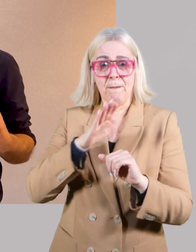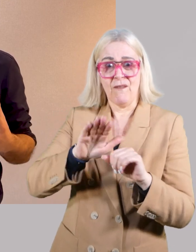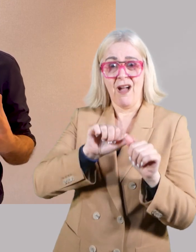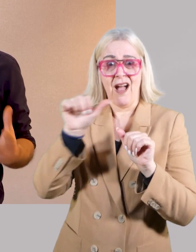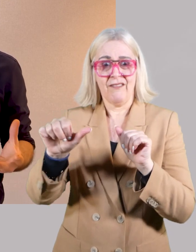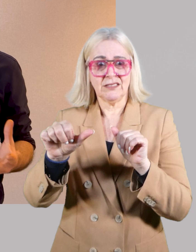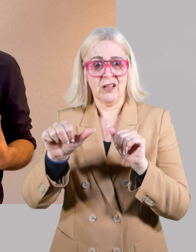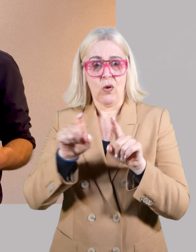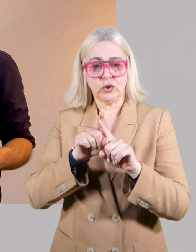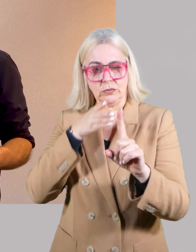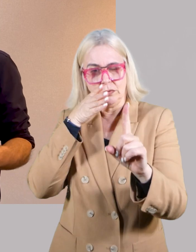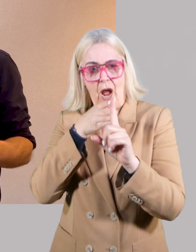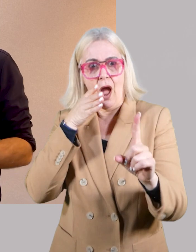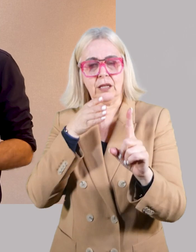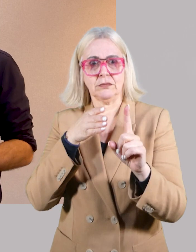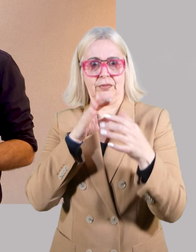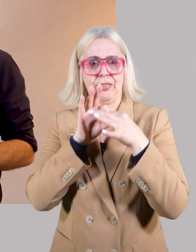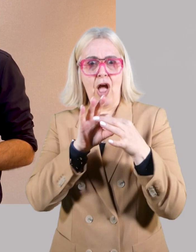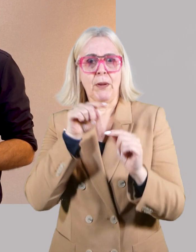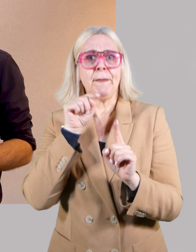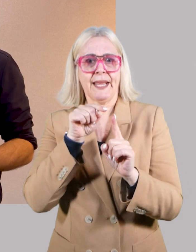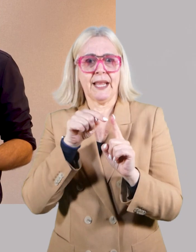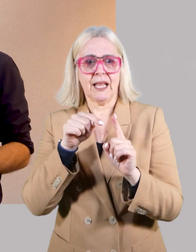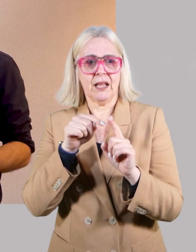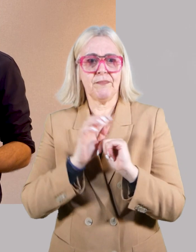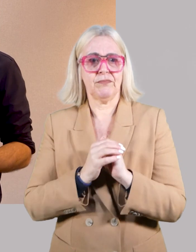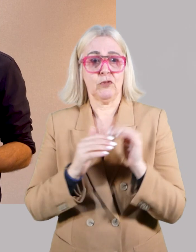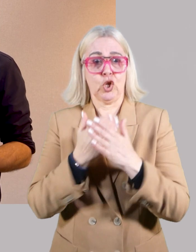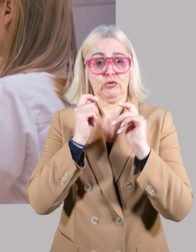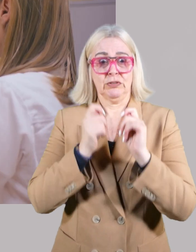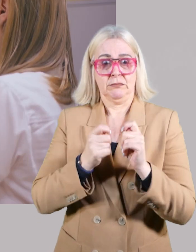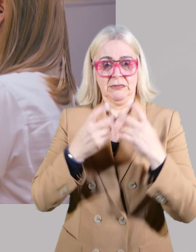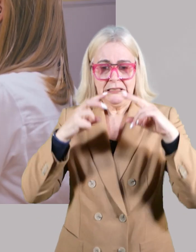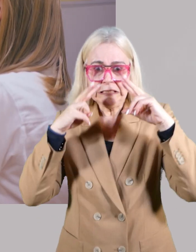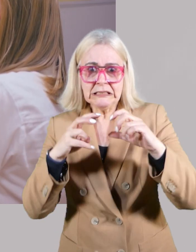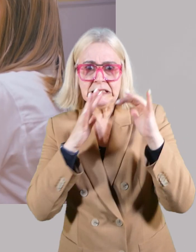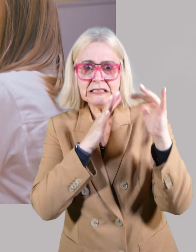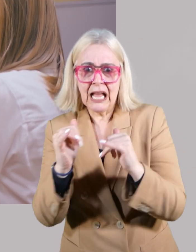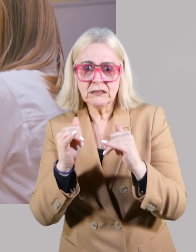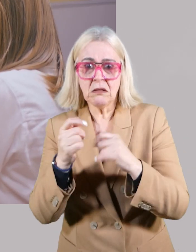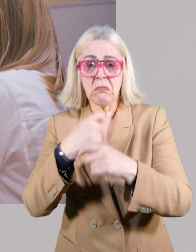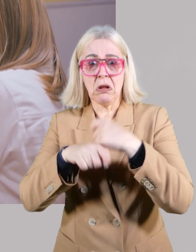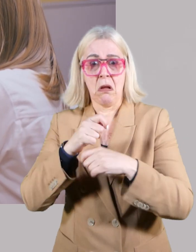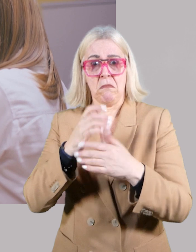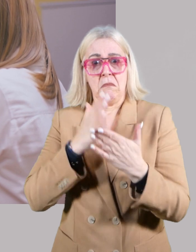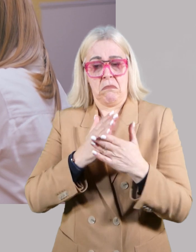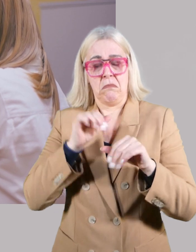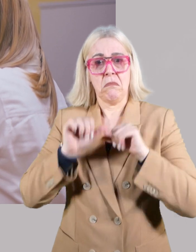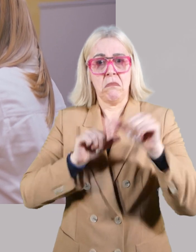the neoadjuvant and adjuvant immunotherapies and targeted therapies. However, moving these new groundbreaking treatments